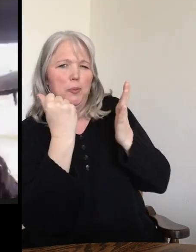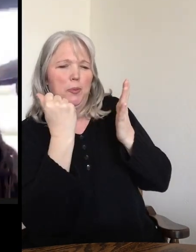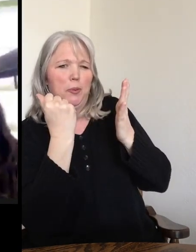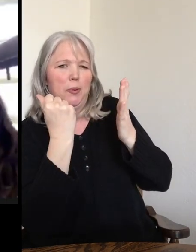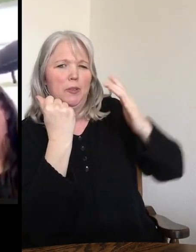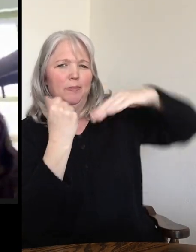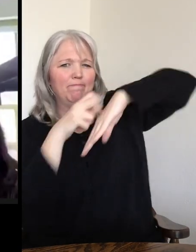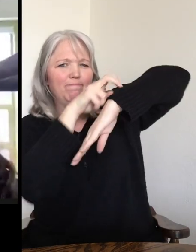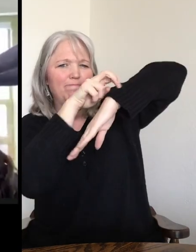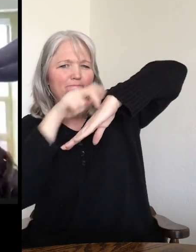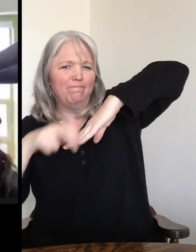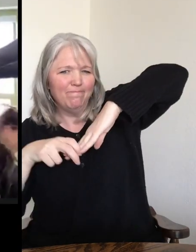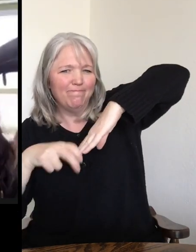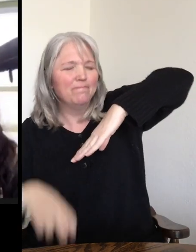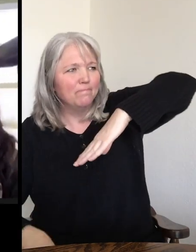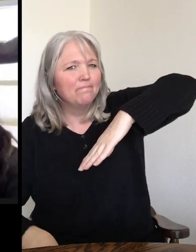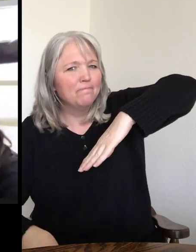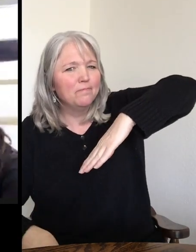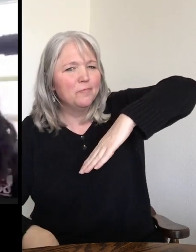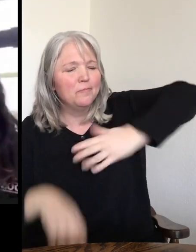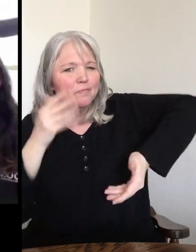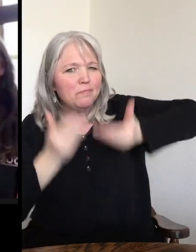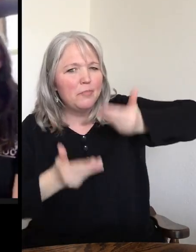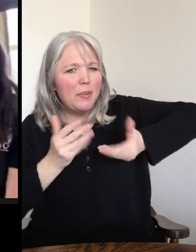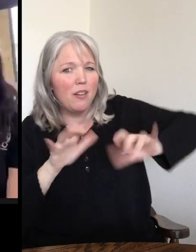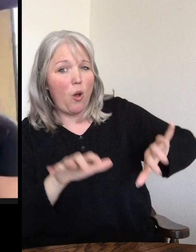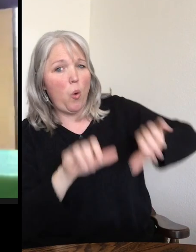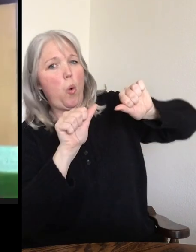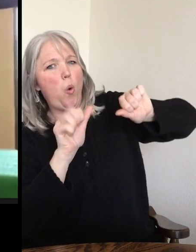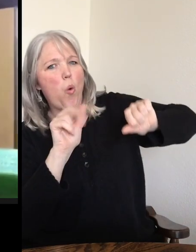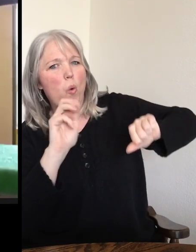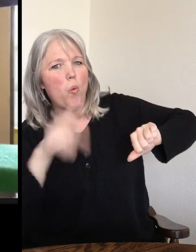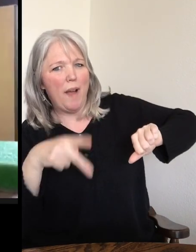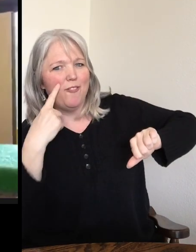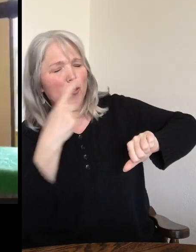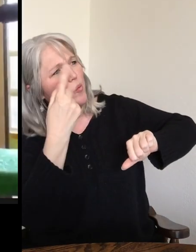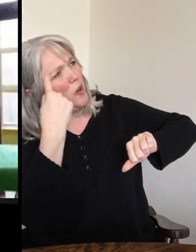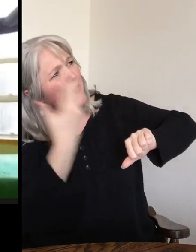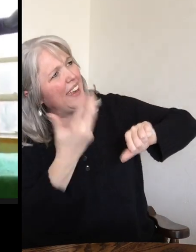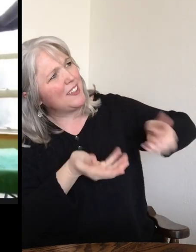to come down. I might be able to hold his ramp for him. What do you think, Bud?